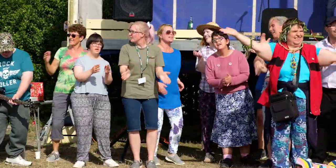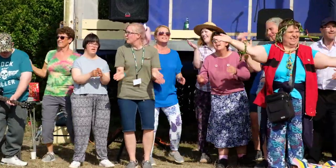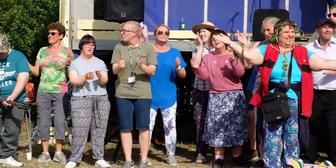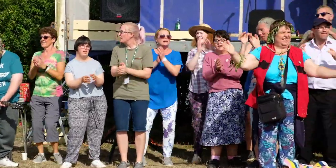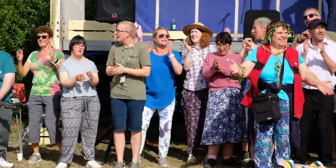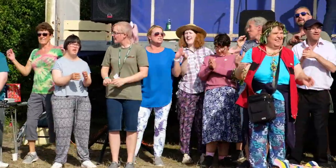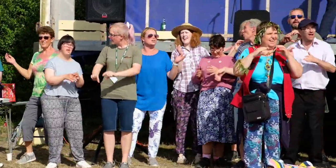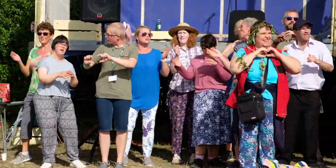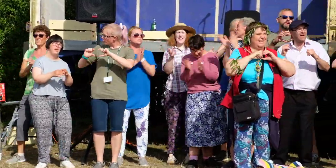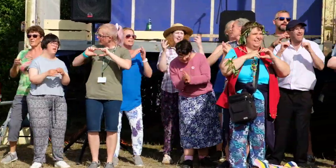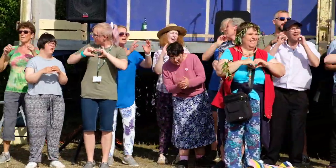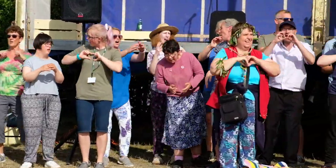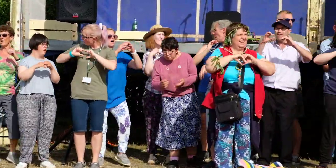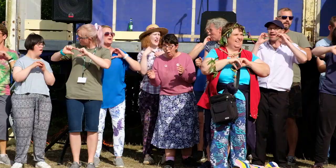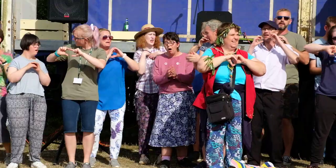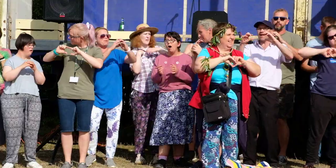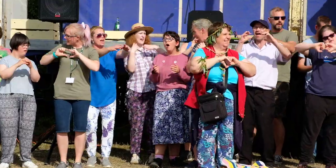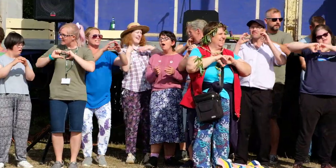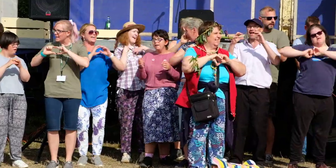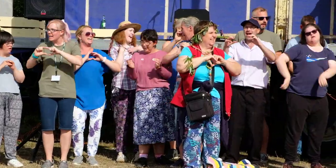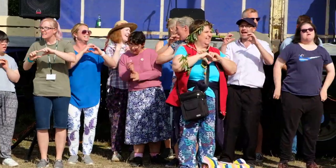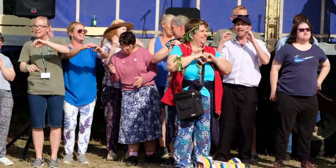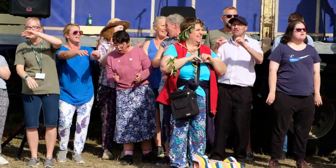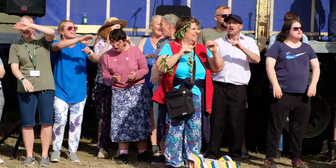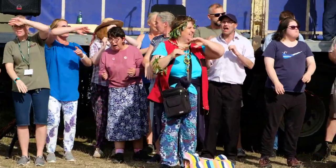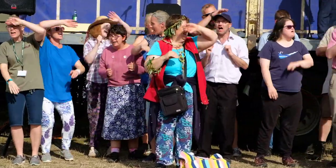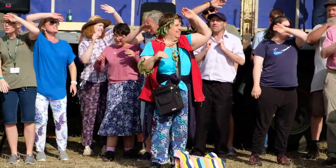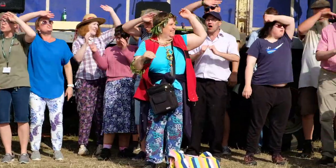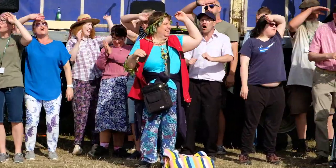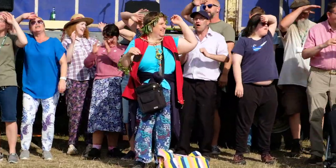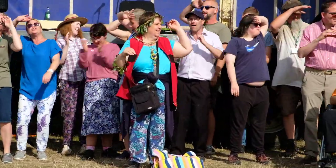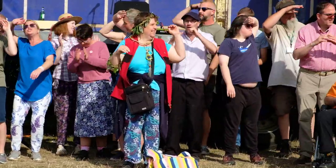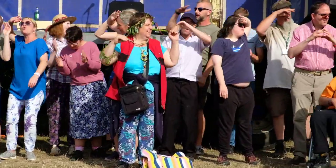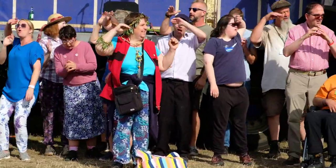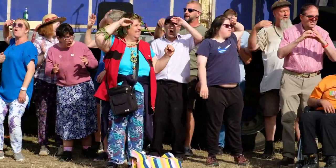We live, we love, we dig it, there's joy in the soil.